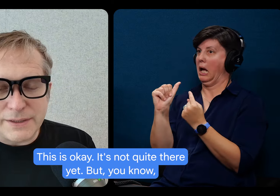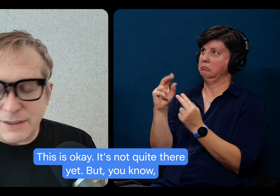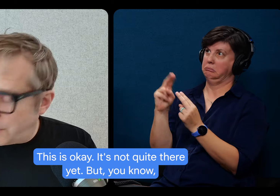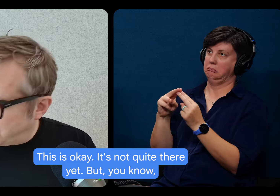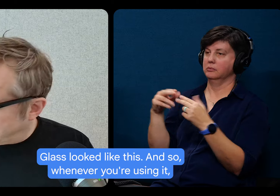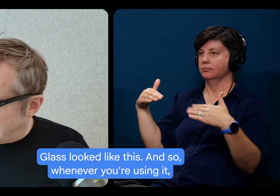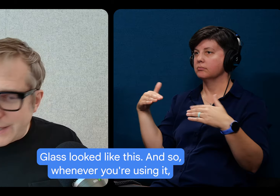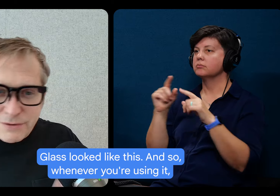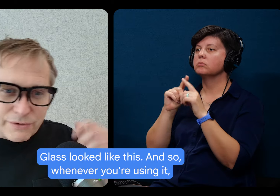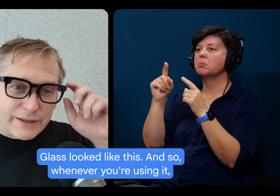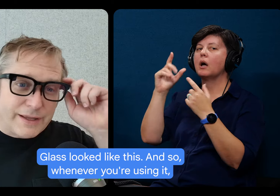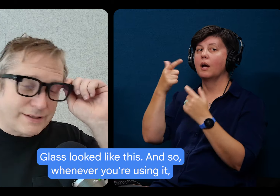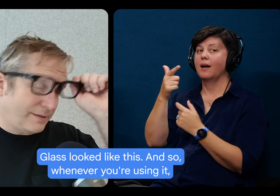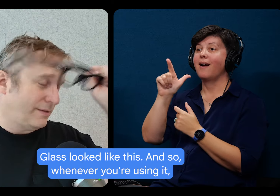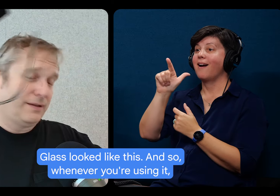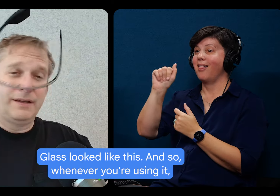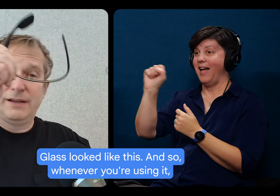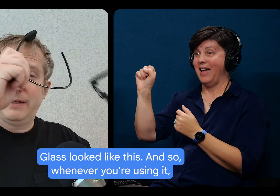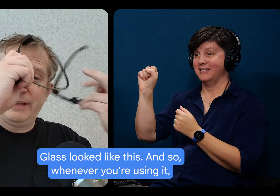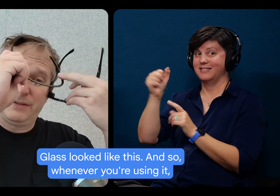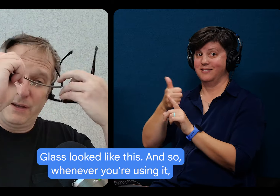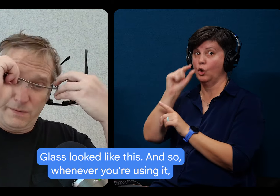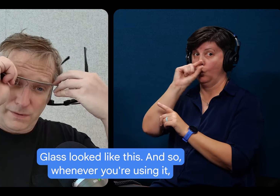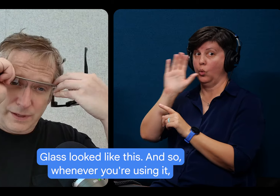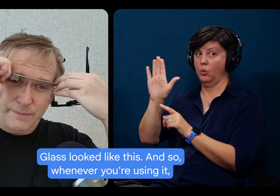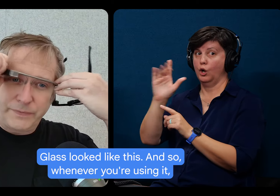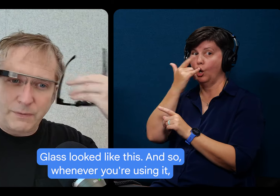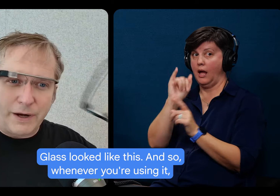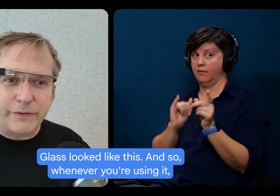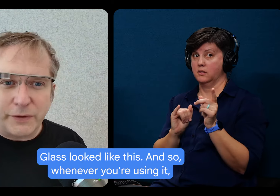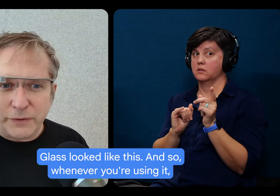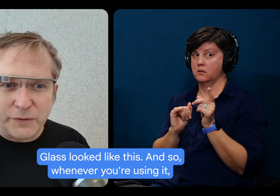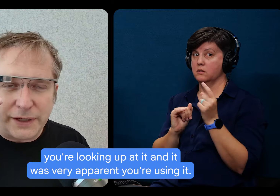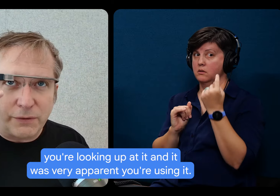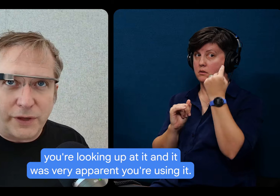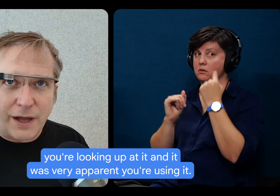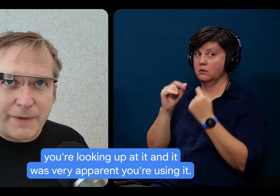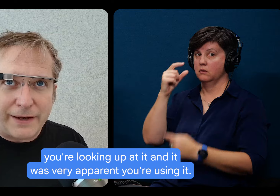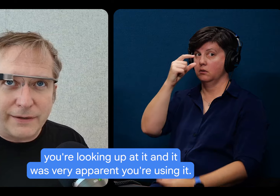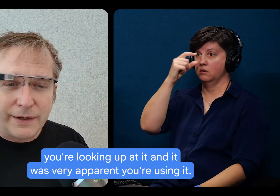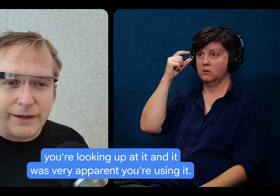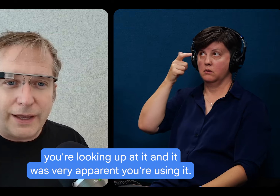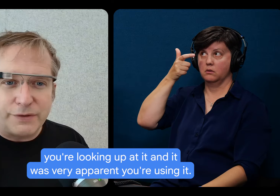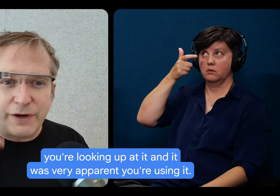But, you know, glass looks like this. And so whenever you're using it, you're looking up at it. And it was very